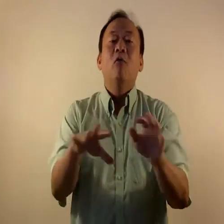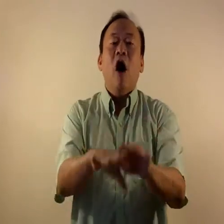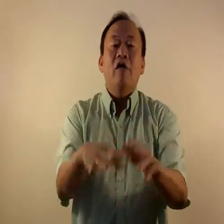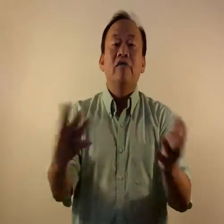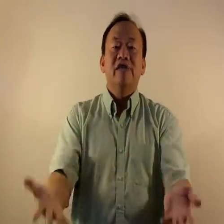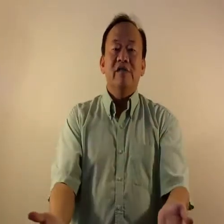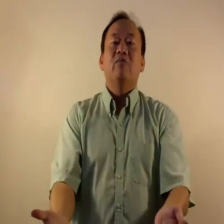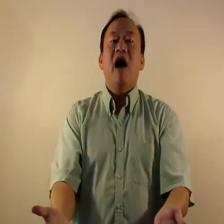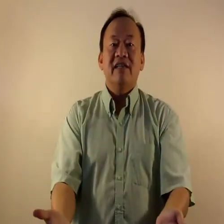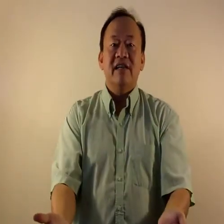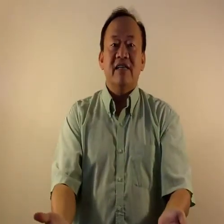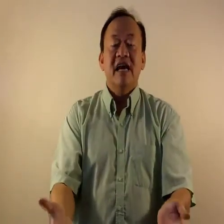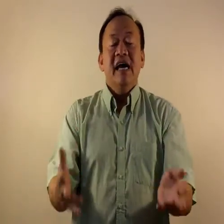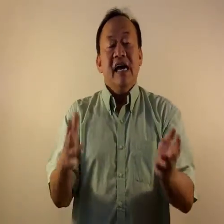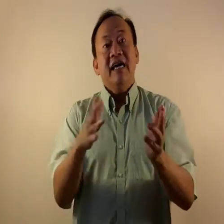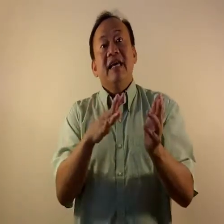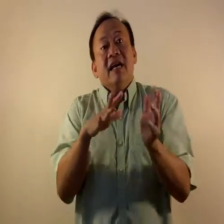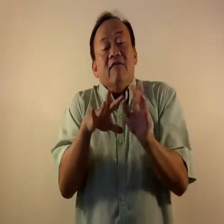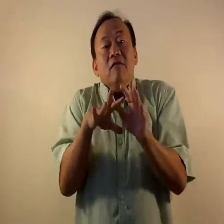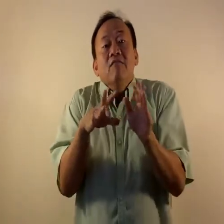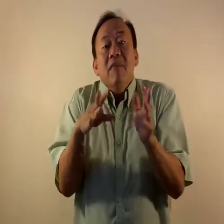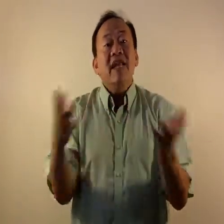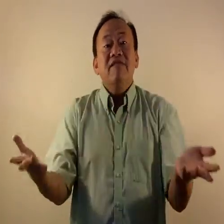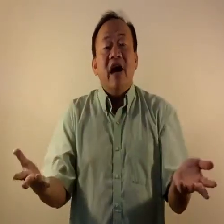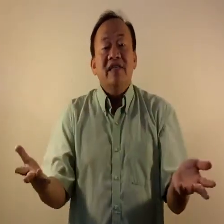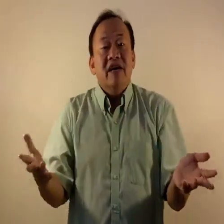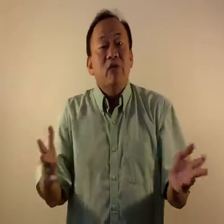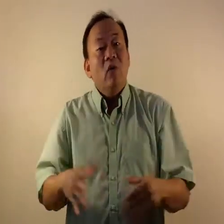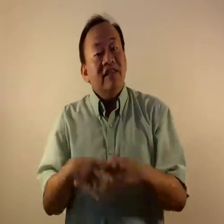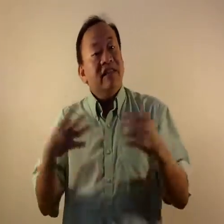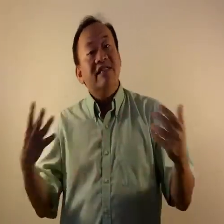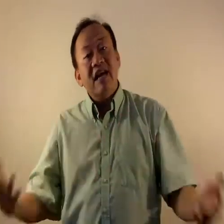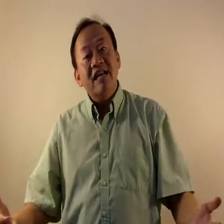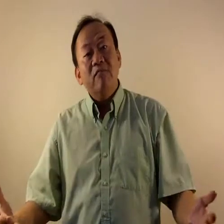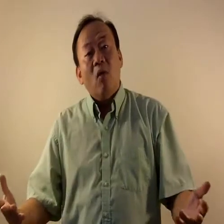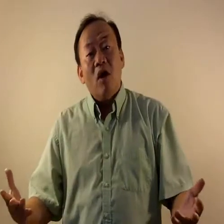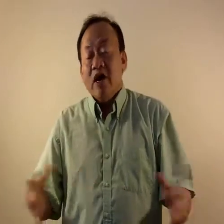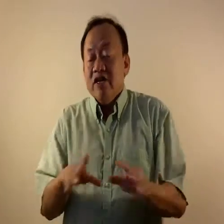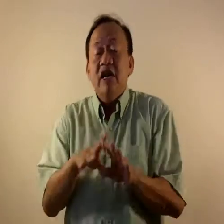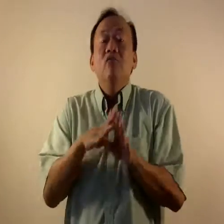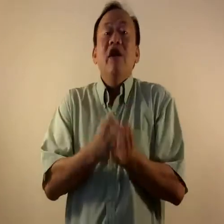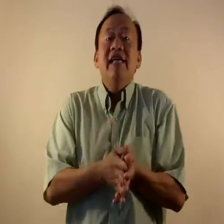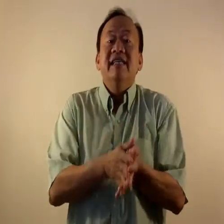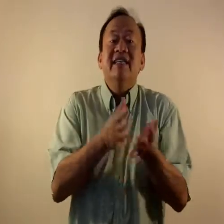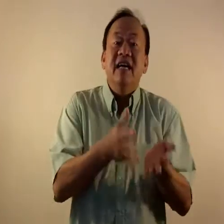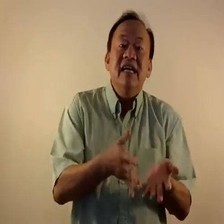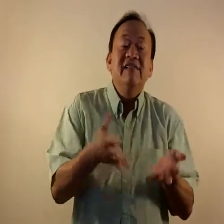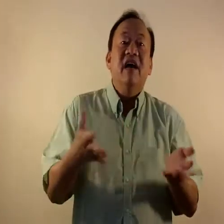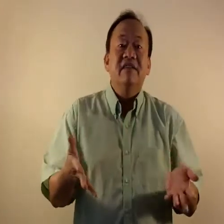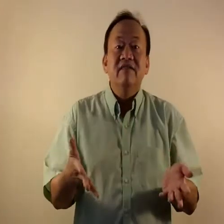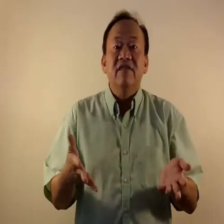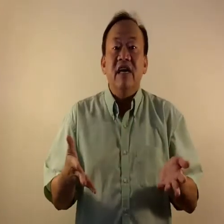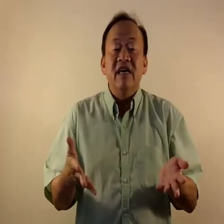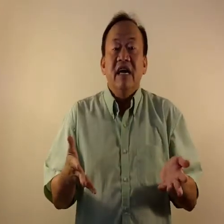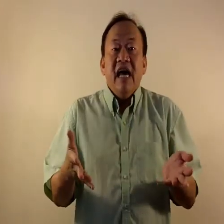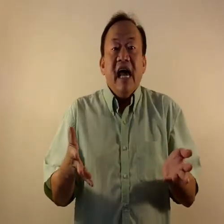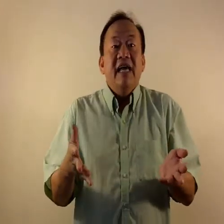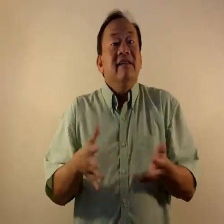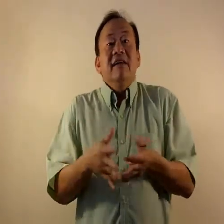walk through this process. And for many of us, if we want to study more, you can read and study inductively and